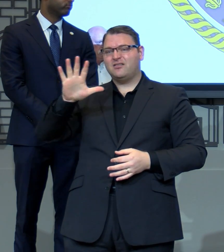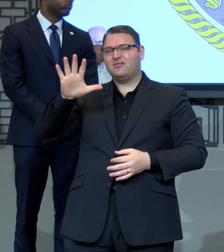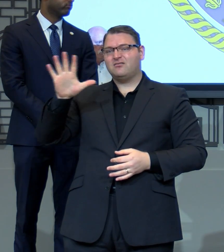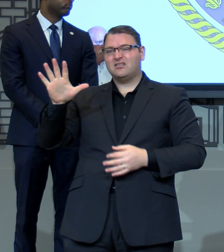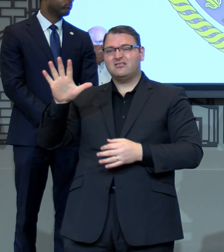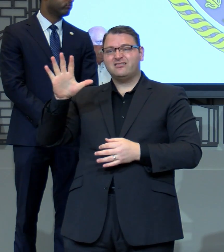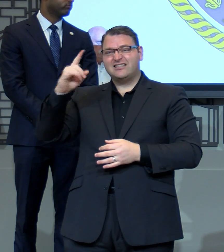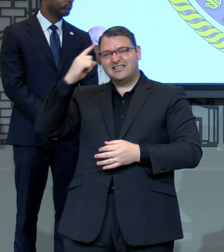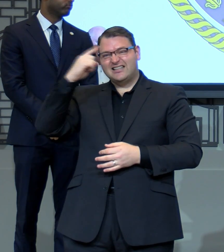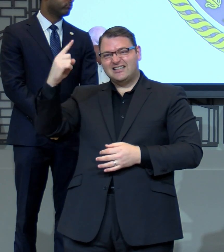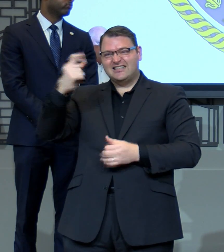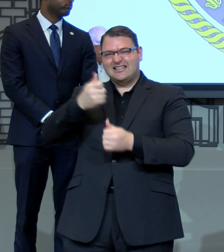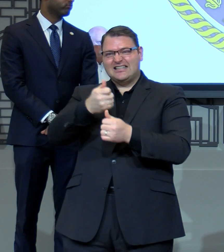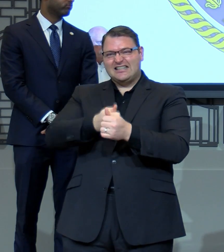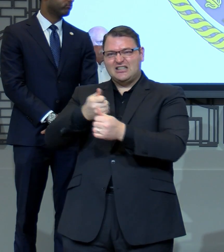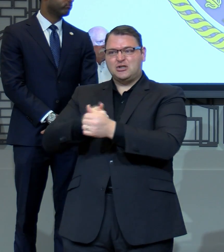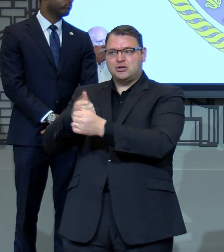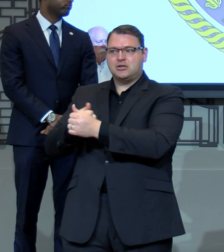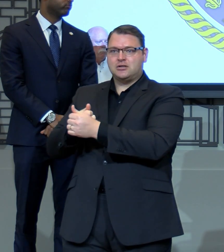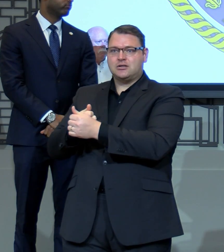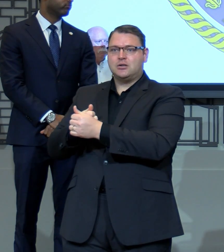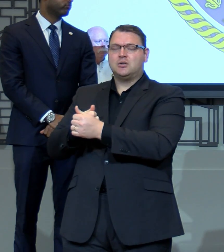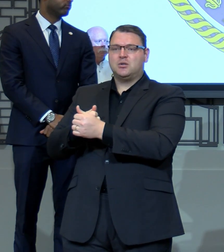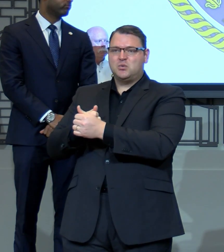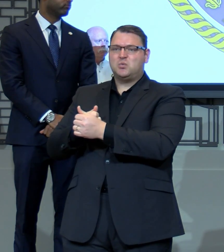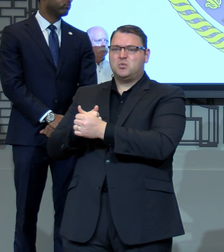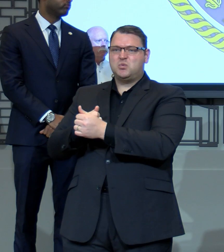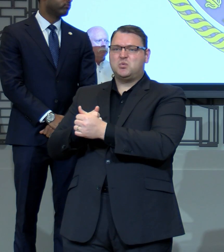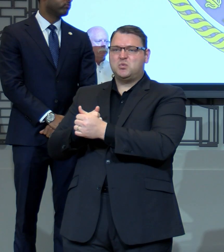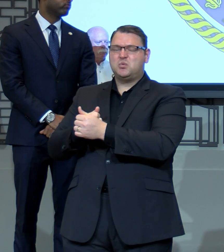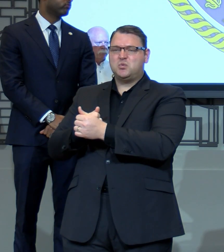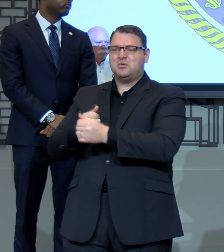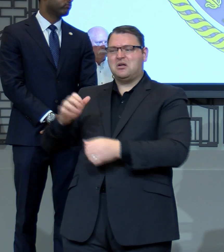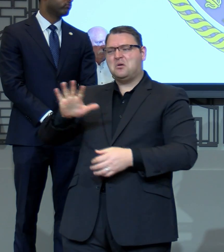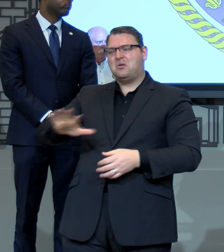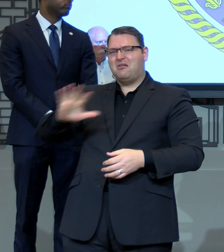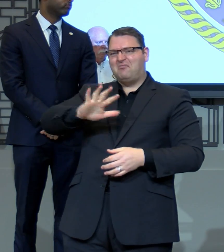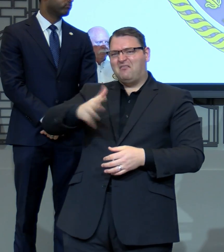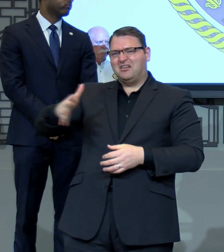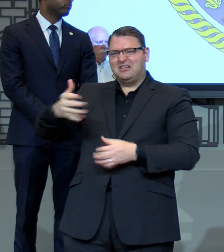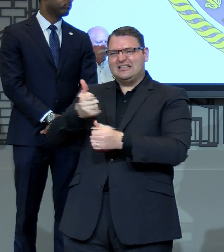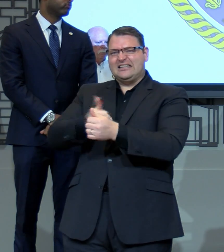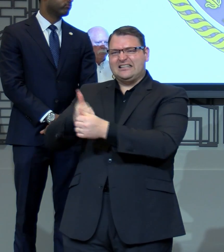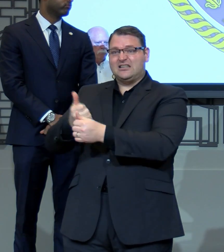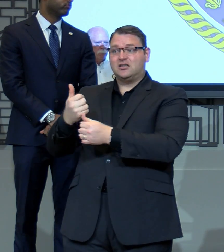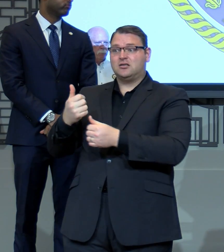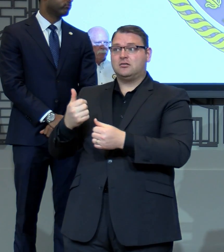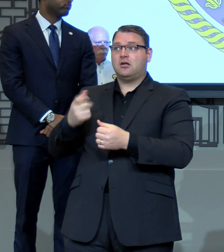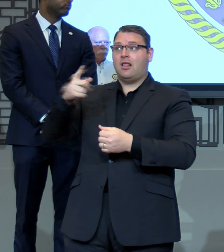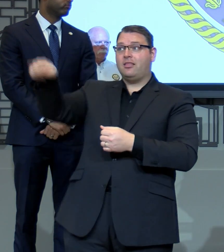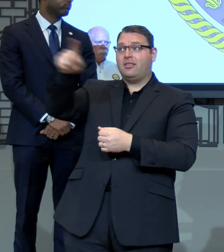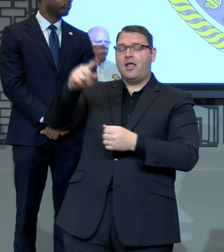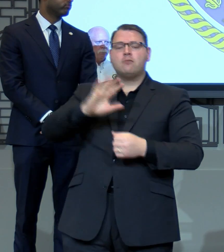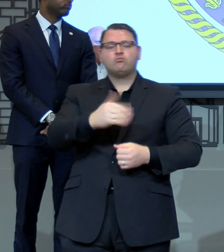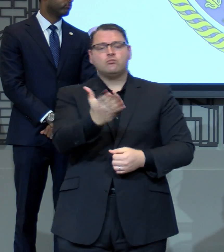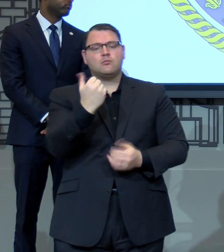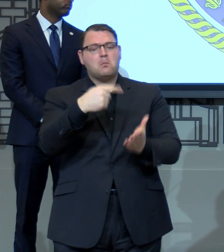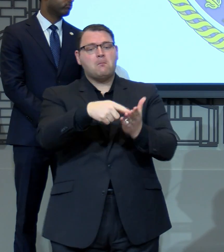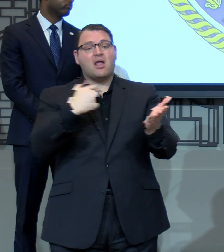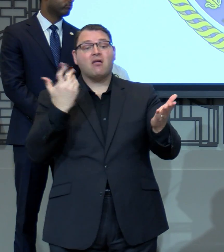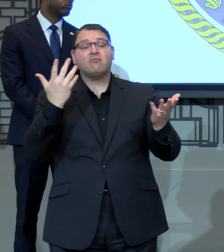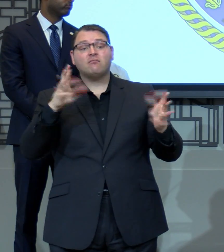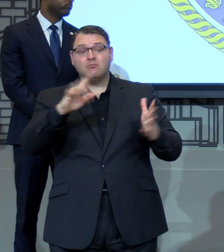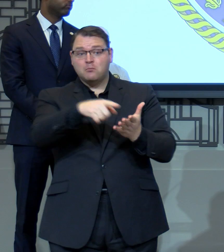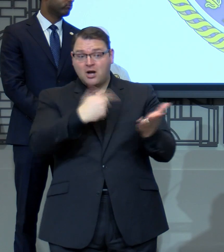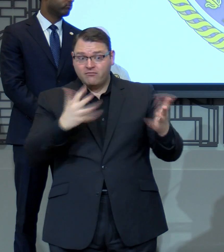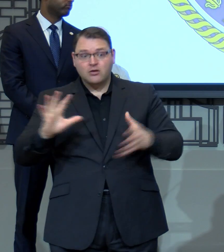agreement, our understanding, will be followed through, and people want to be paid up front, okay? This is not where they are